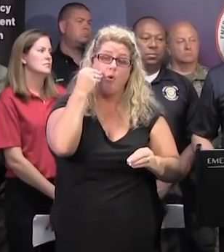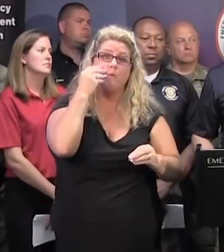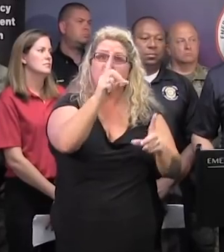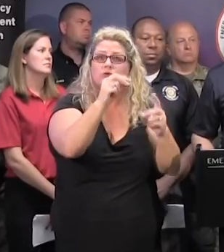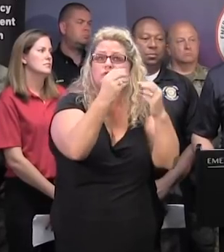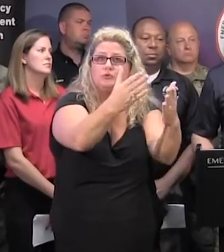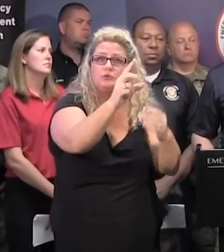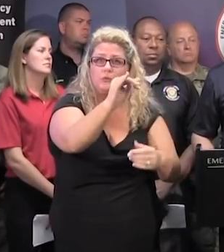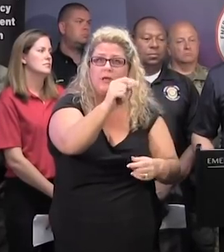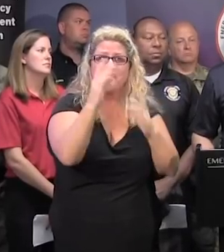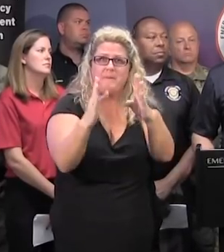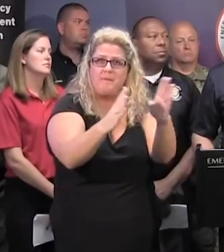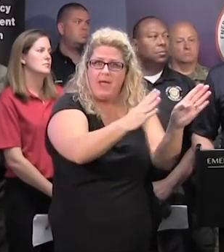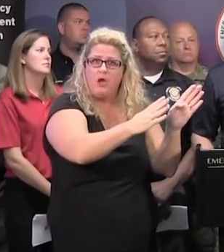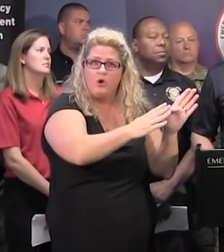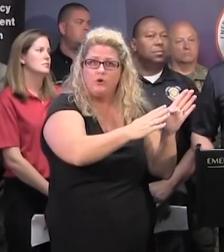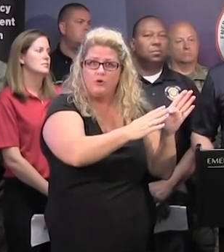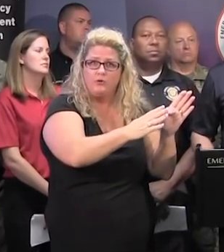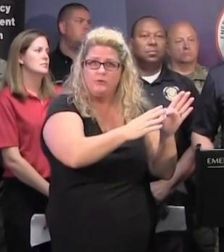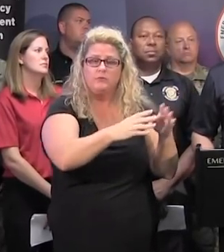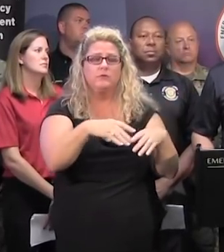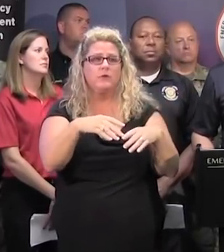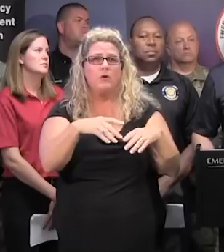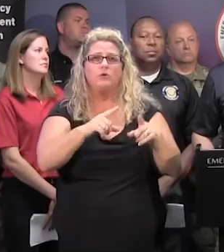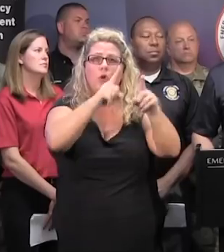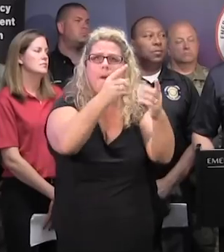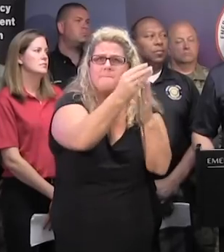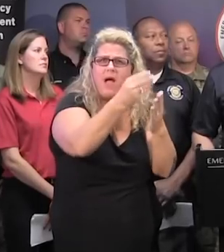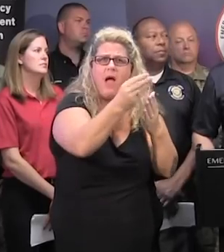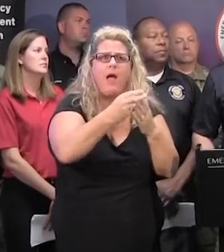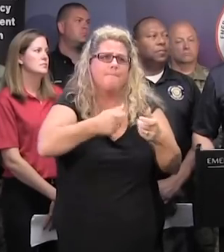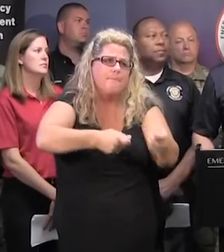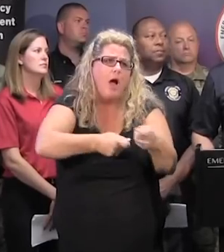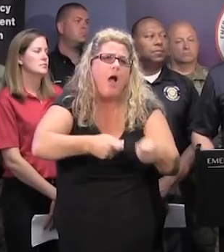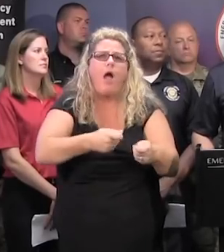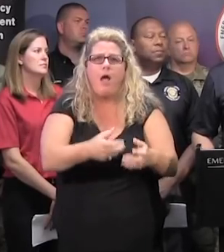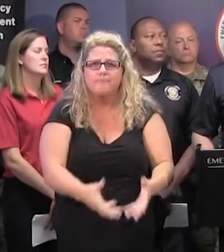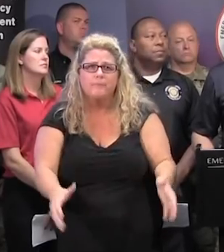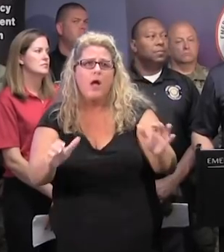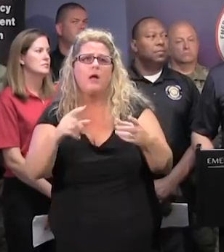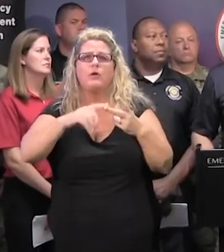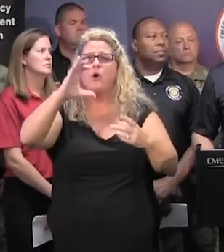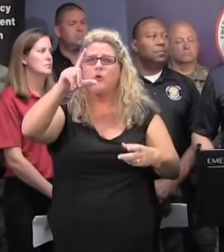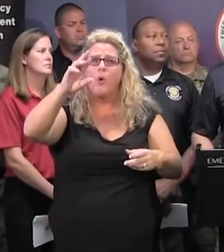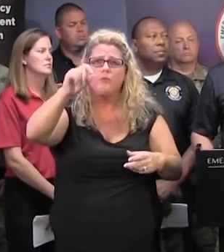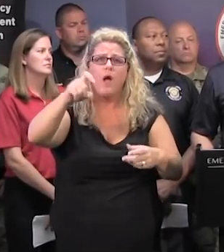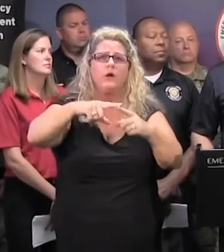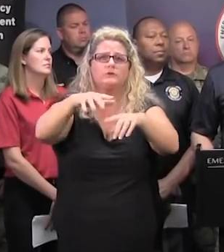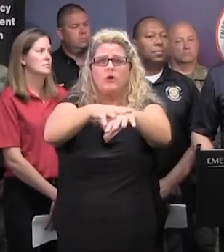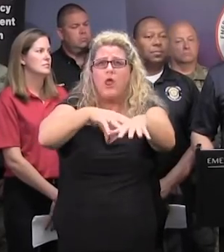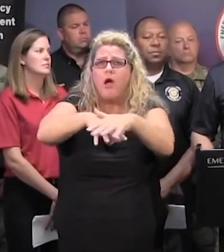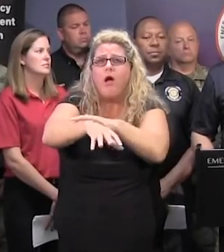means being prepared for the recovery itself. That means going out and buying things like mops, buckets, Clorox, gloves,